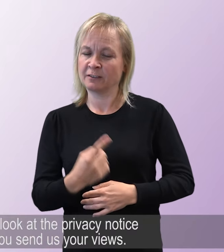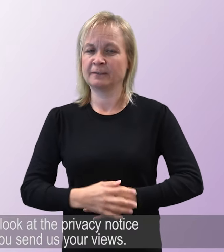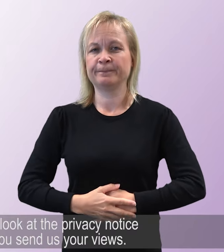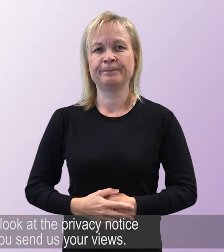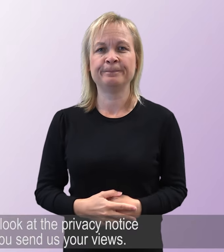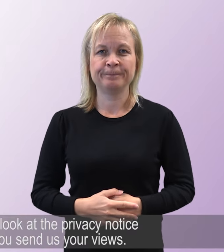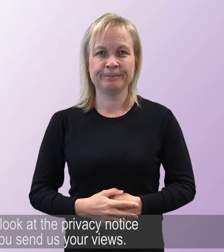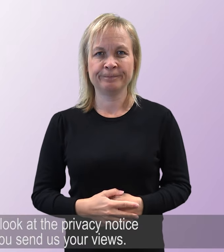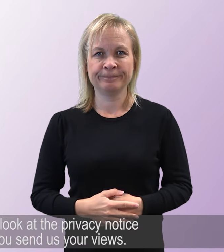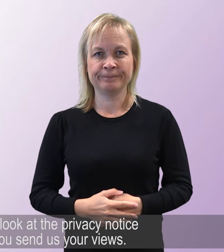views.